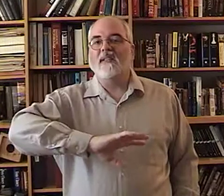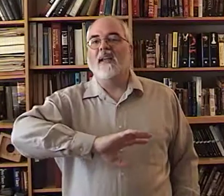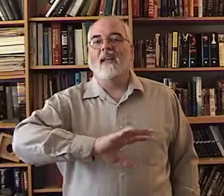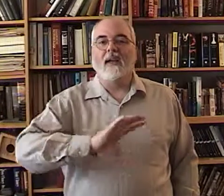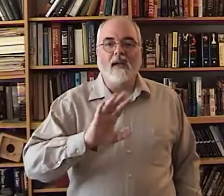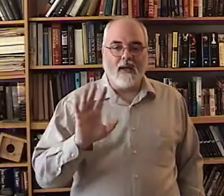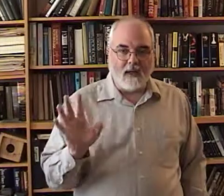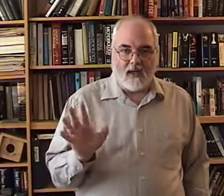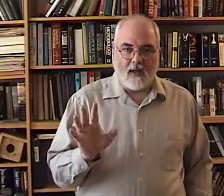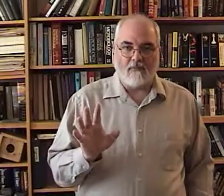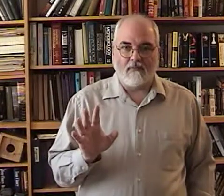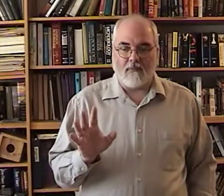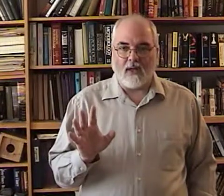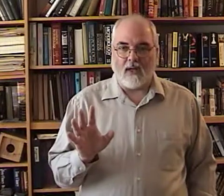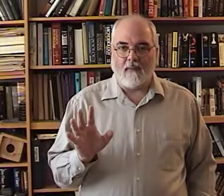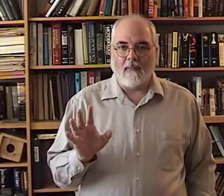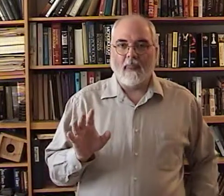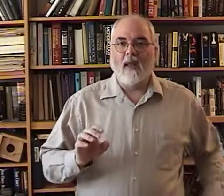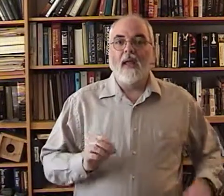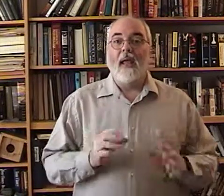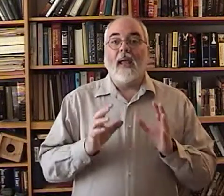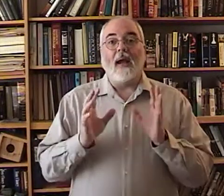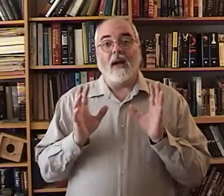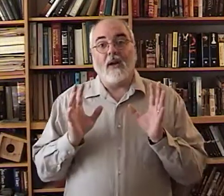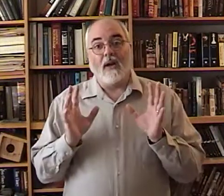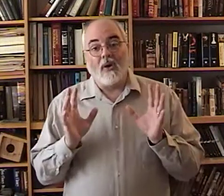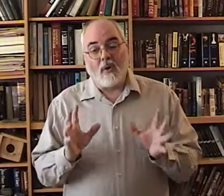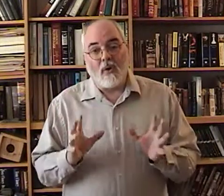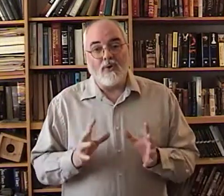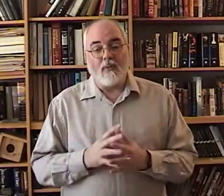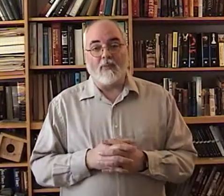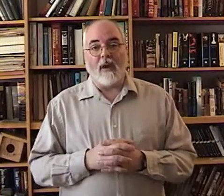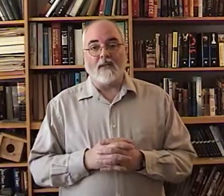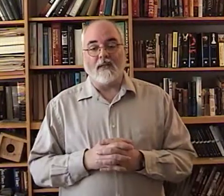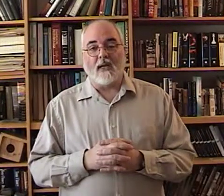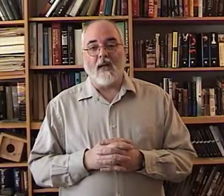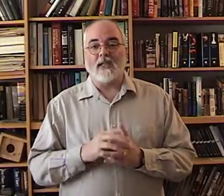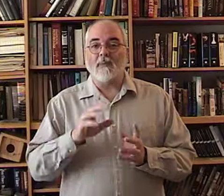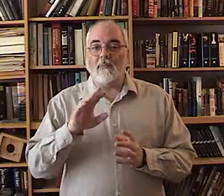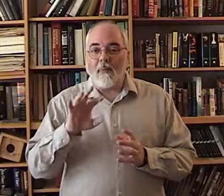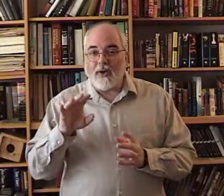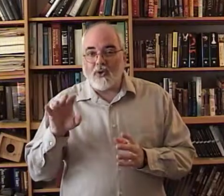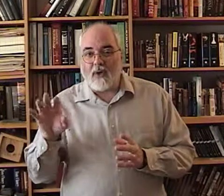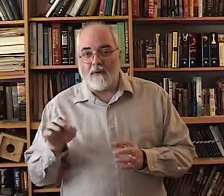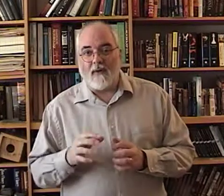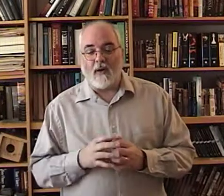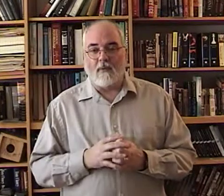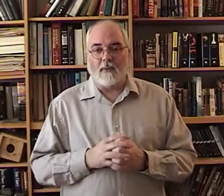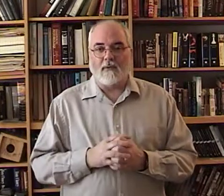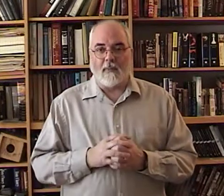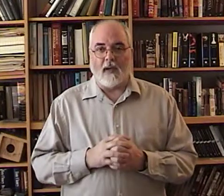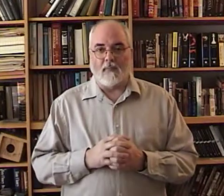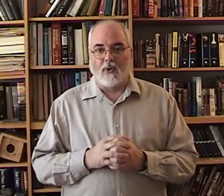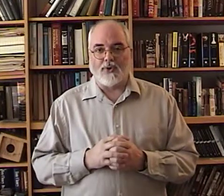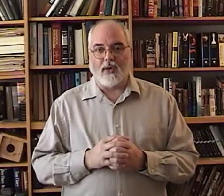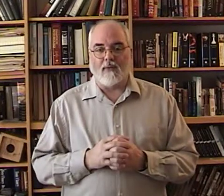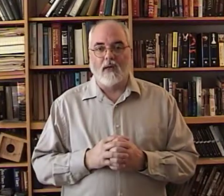anytime okay and I encourage you to practice it a lot especially the finger spelling portion of it